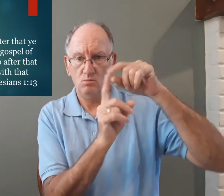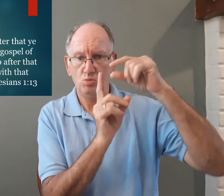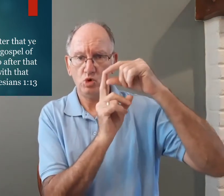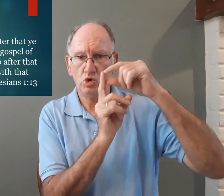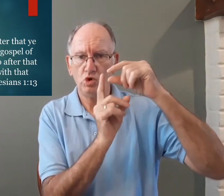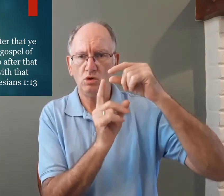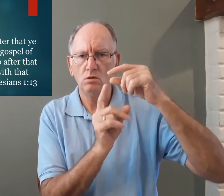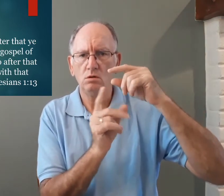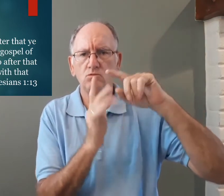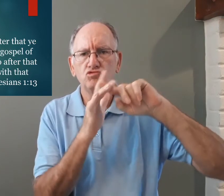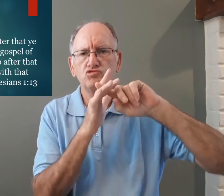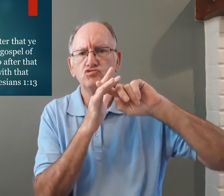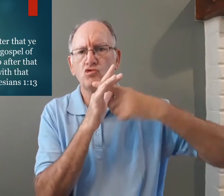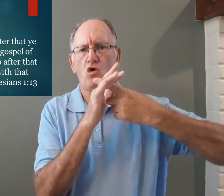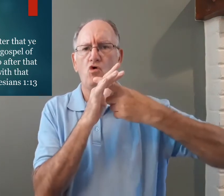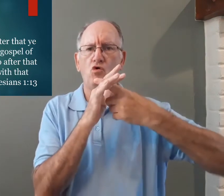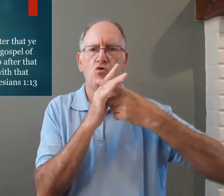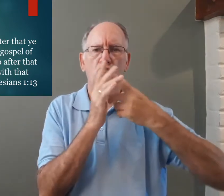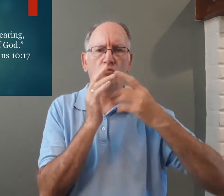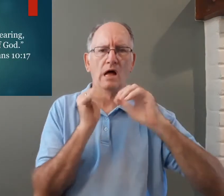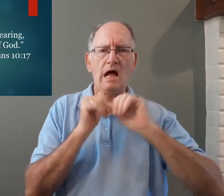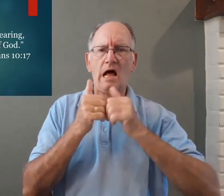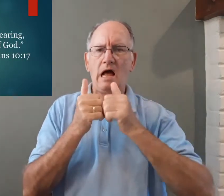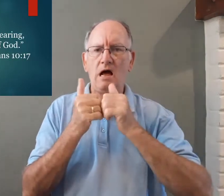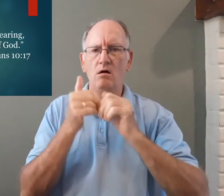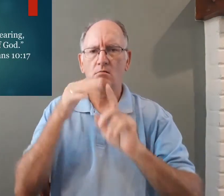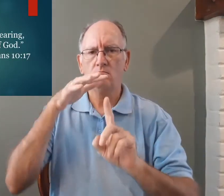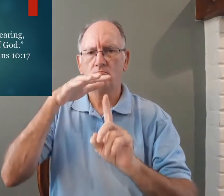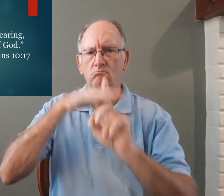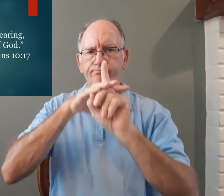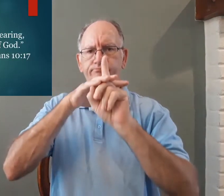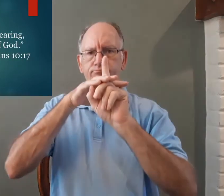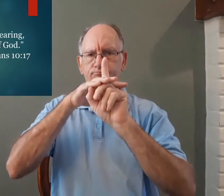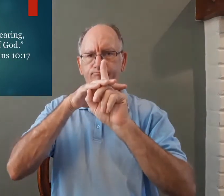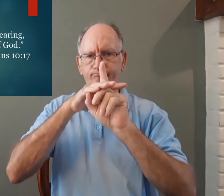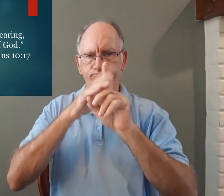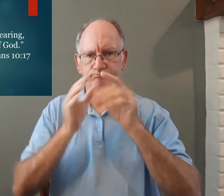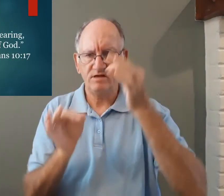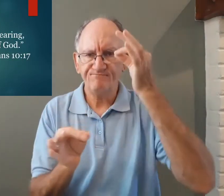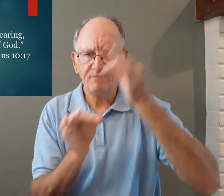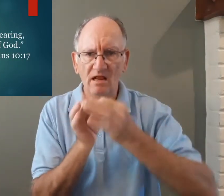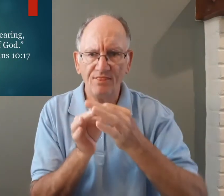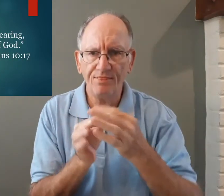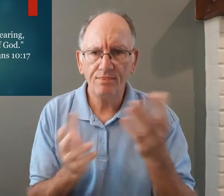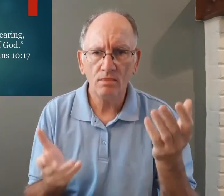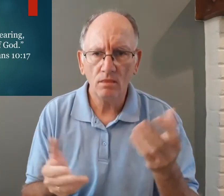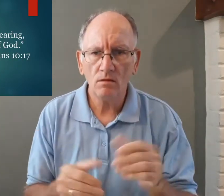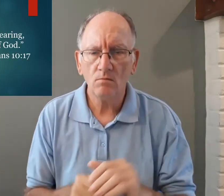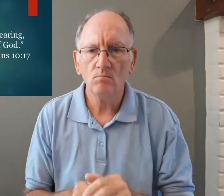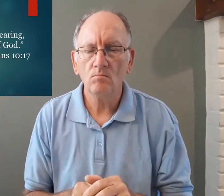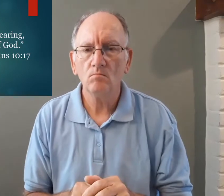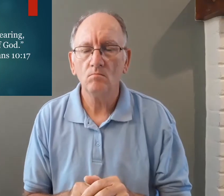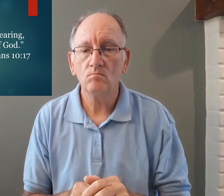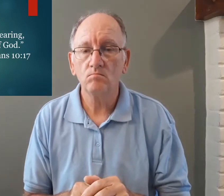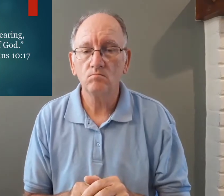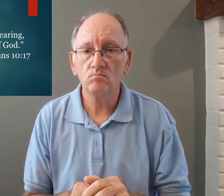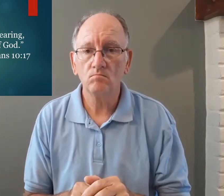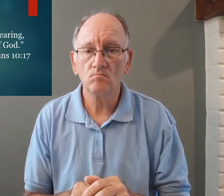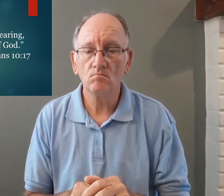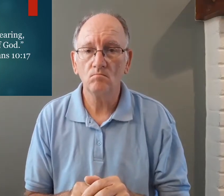where does the word faith start how does that how did that appear where does that word faith start